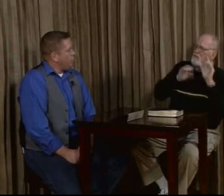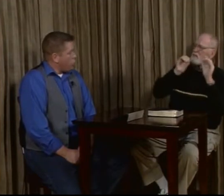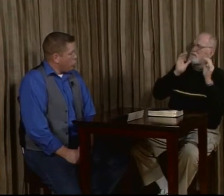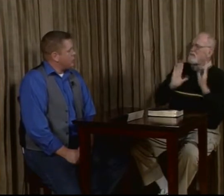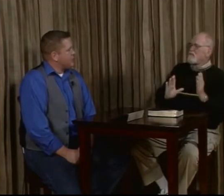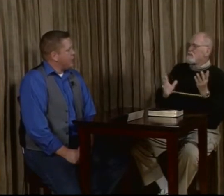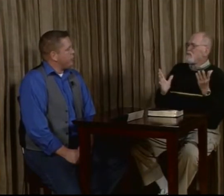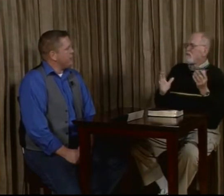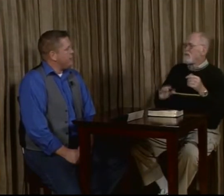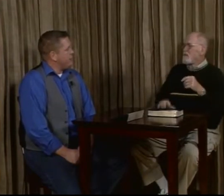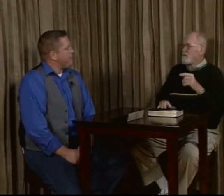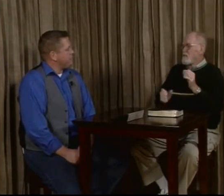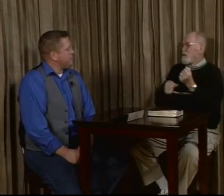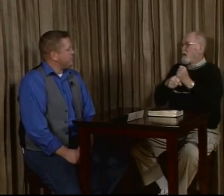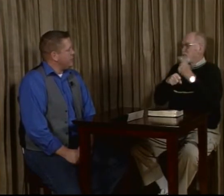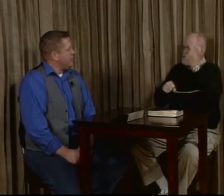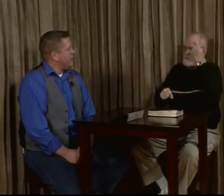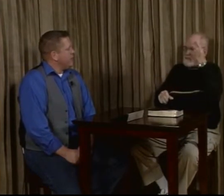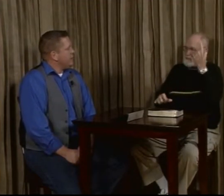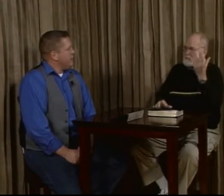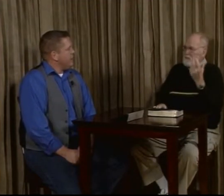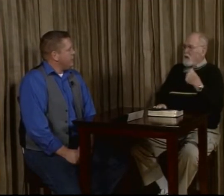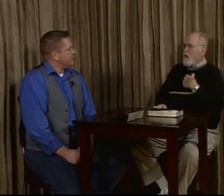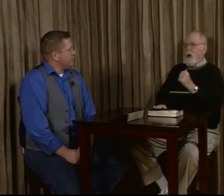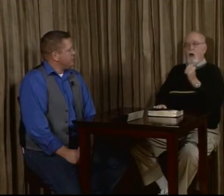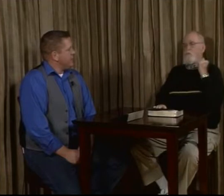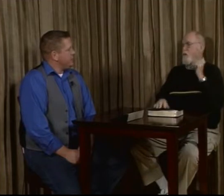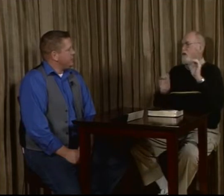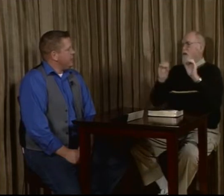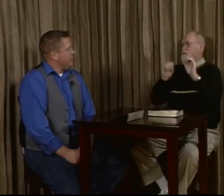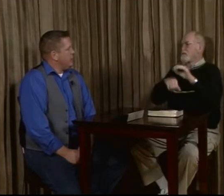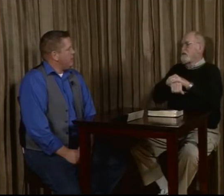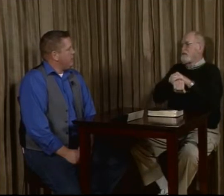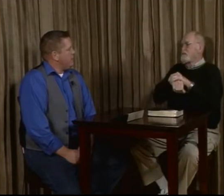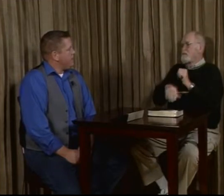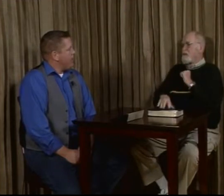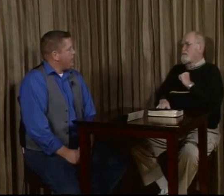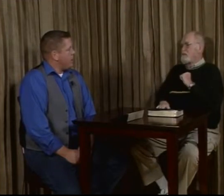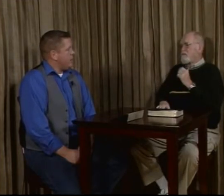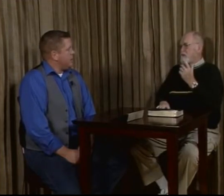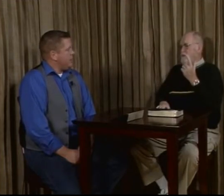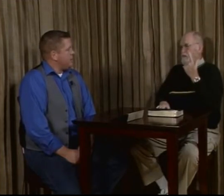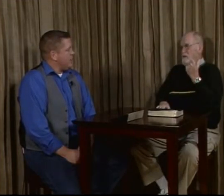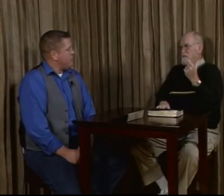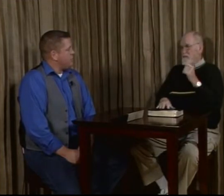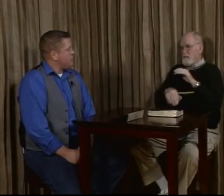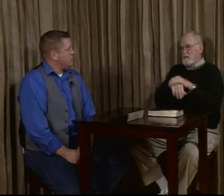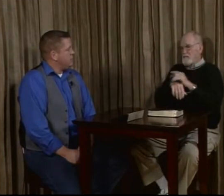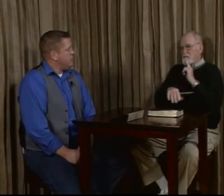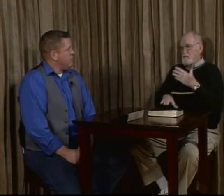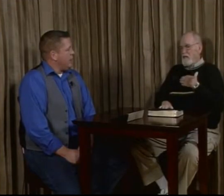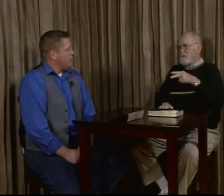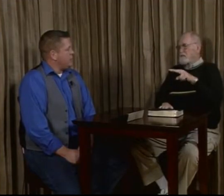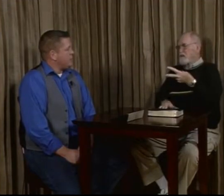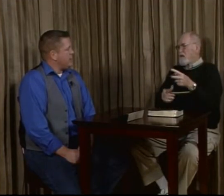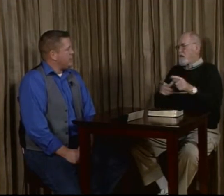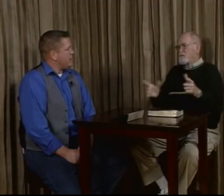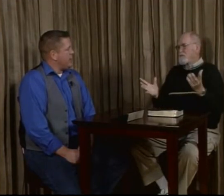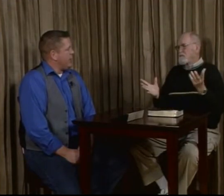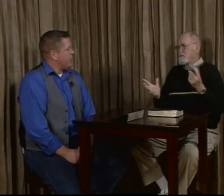learn sign language from a deaf person themselves, and it makes sense. I'm not going to teach English. English is my second language.